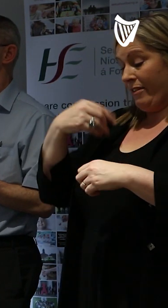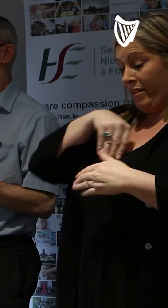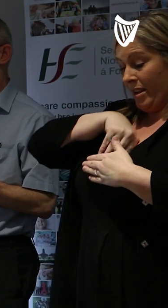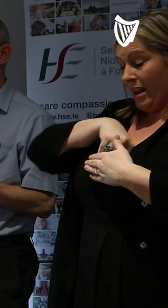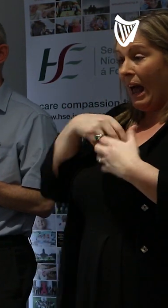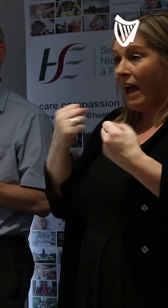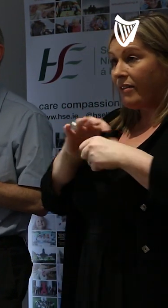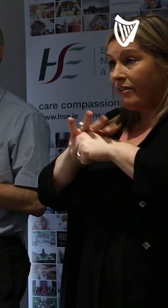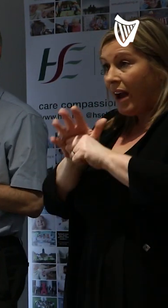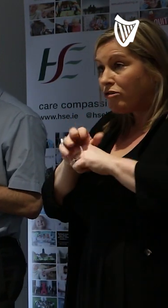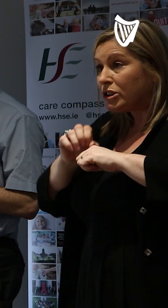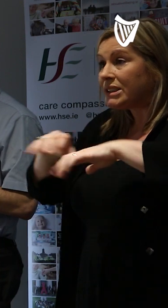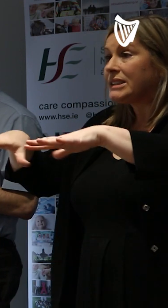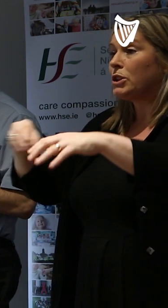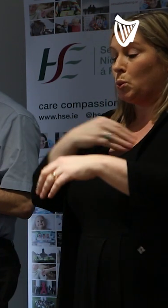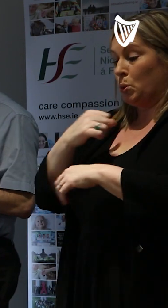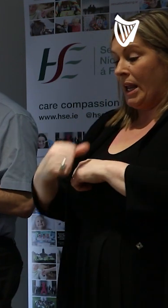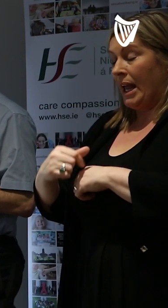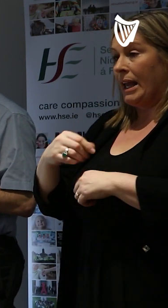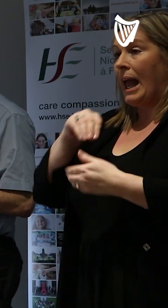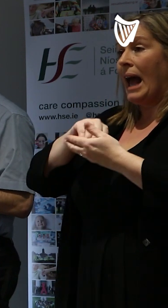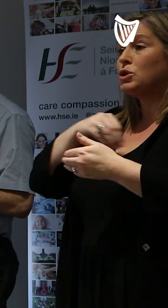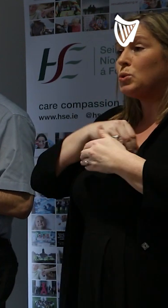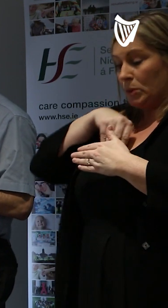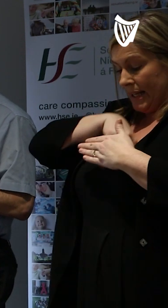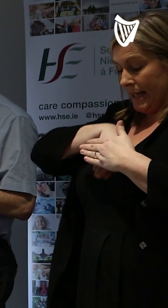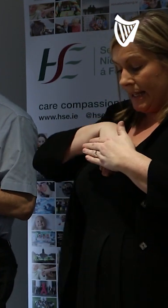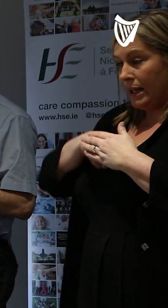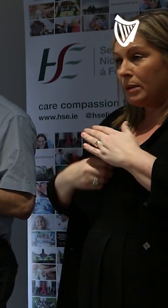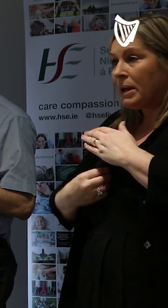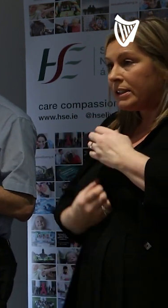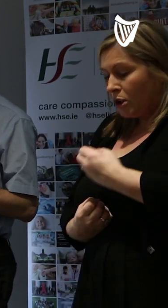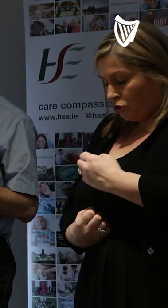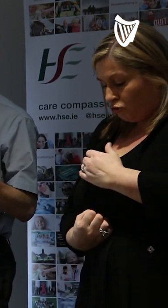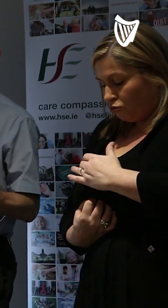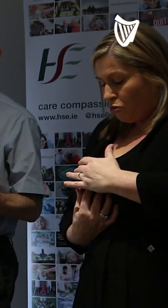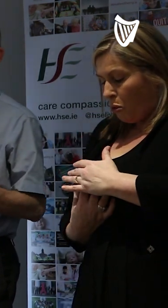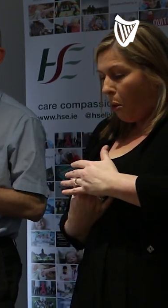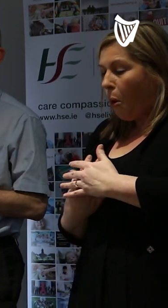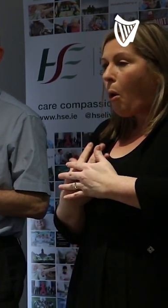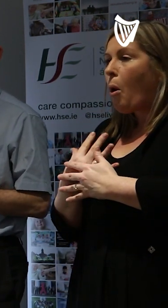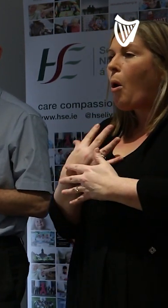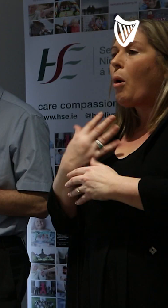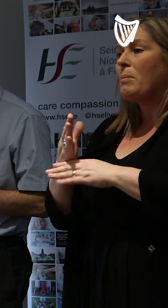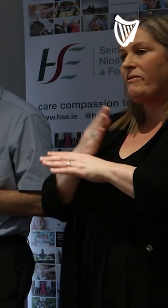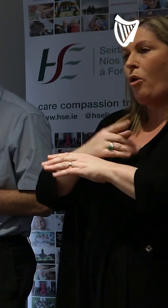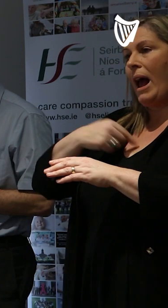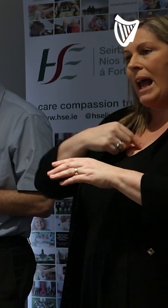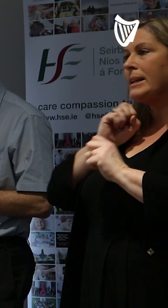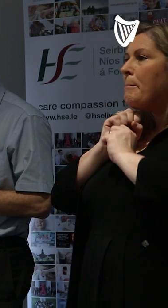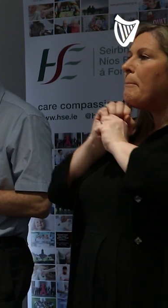with the virus today, the virus has to grow in me for a number of days before I can give the virus to anybody else.